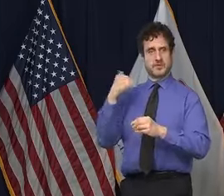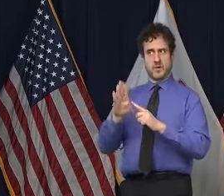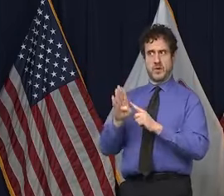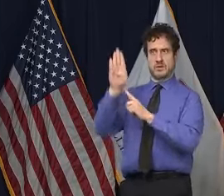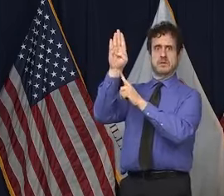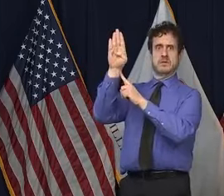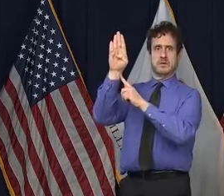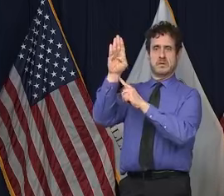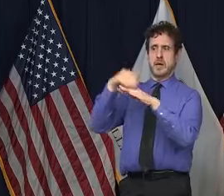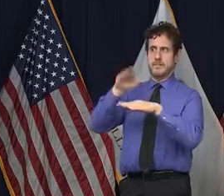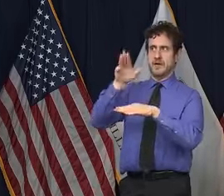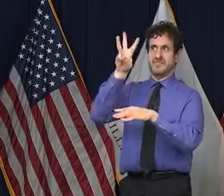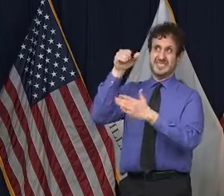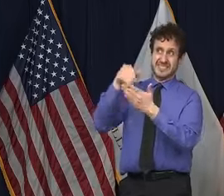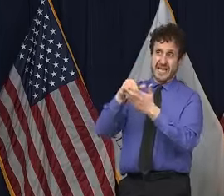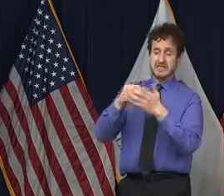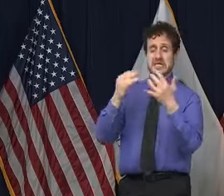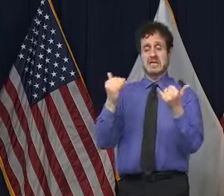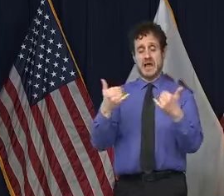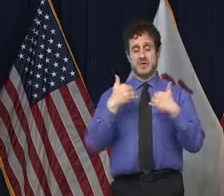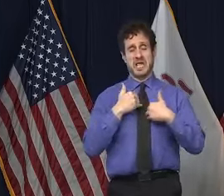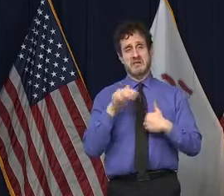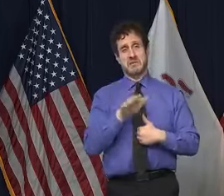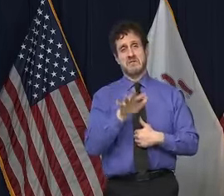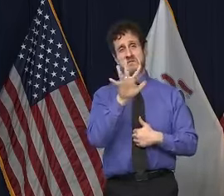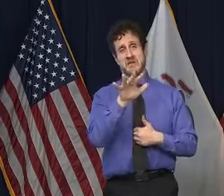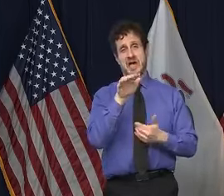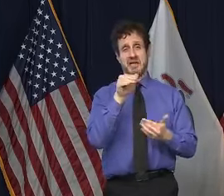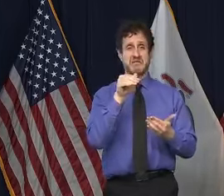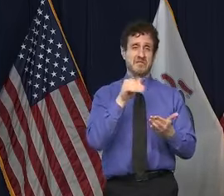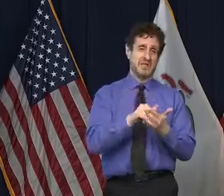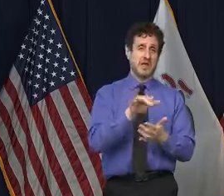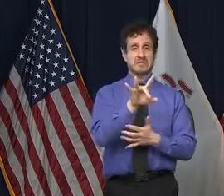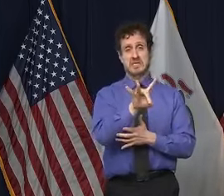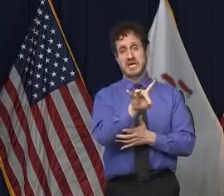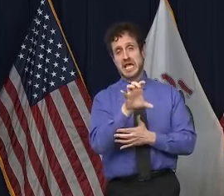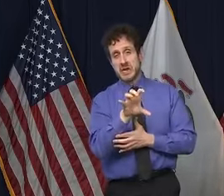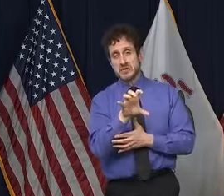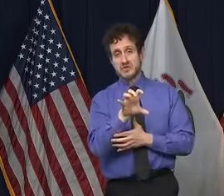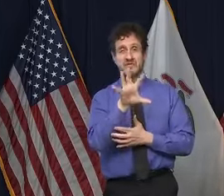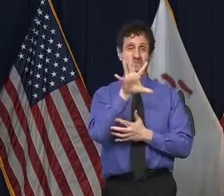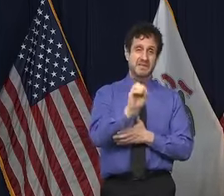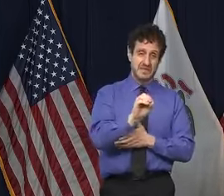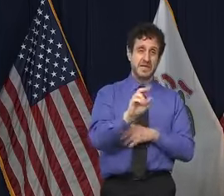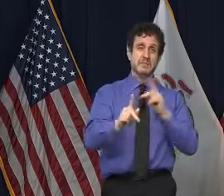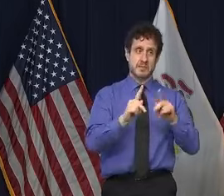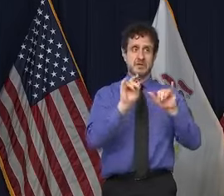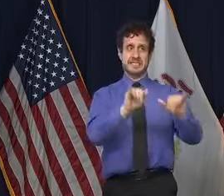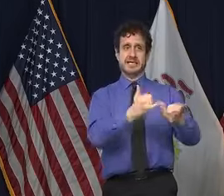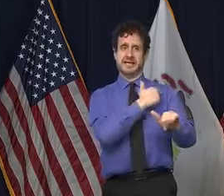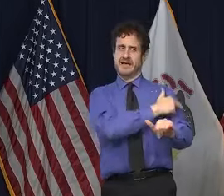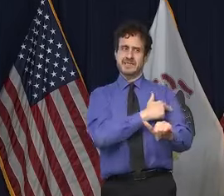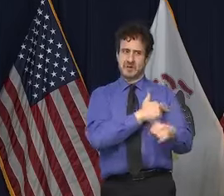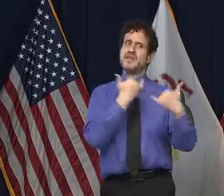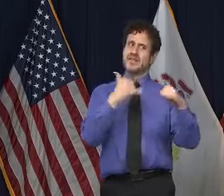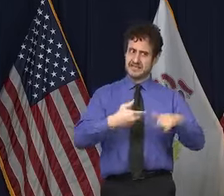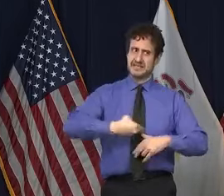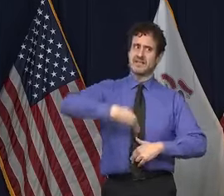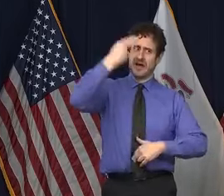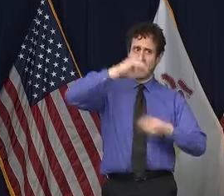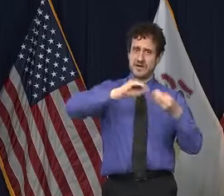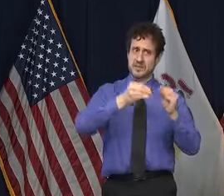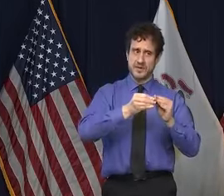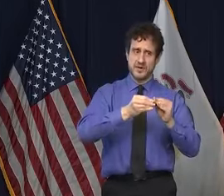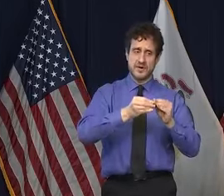above 6,000. We're now at about 5,800 and 50, roughly. So, you know,